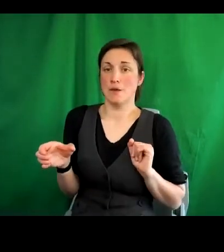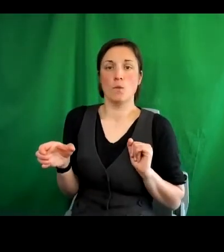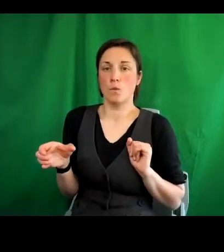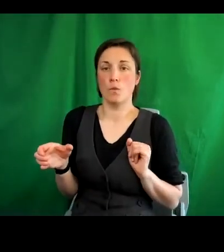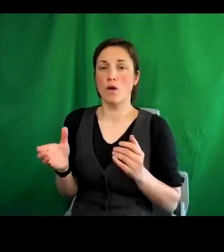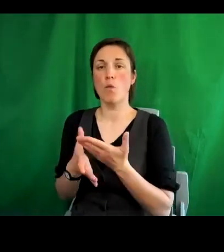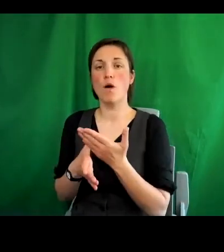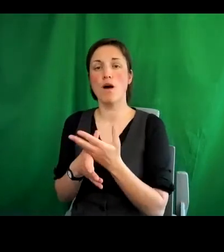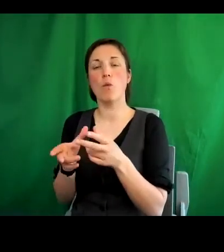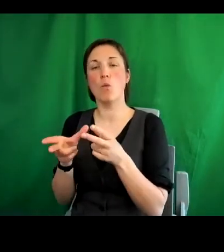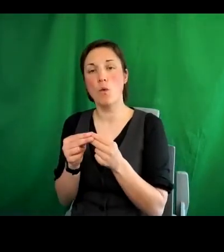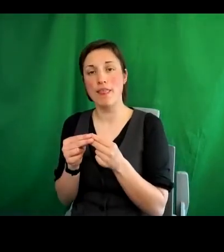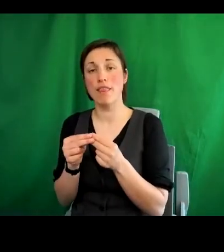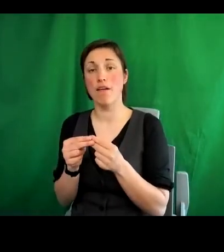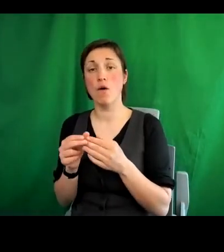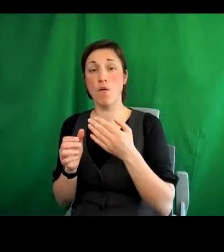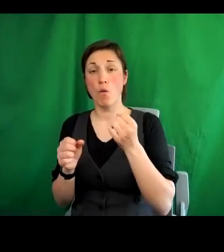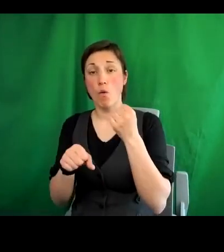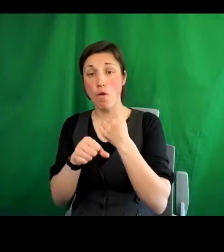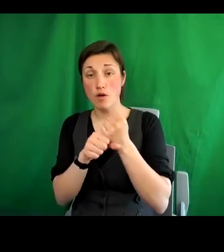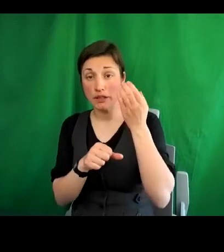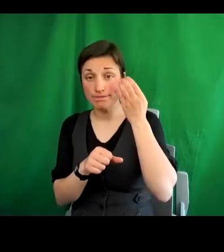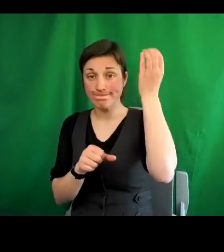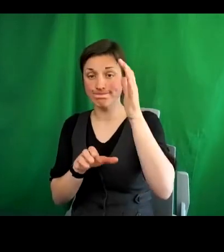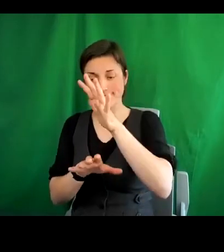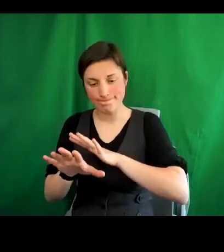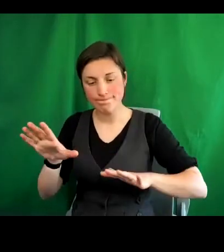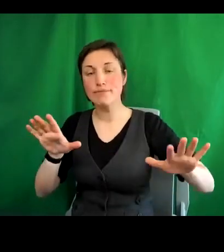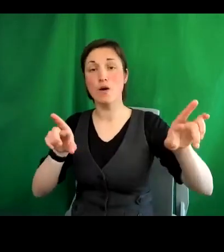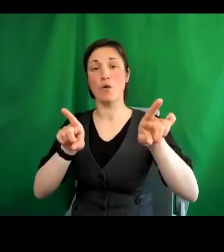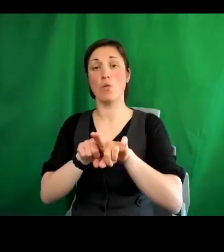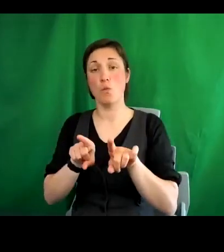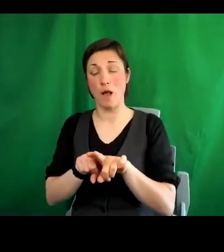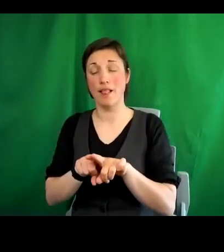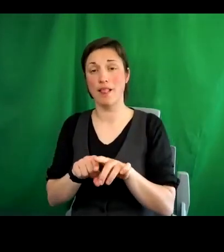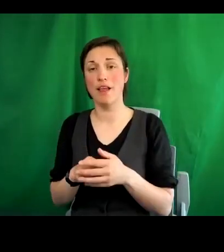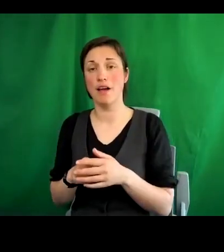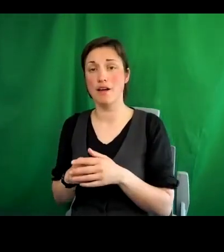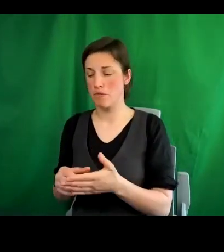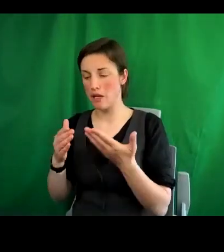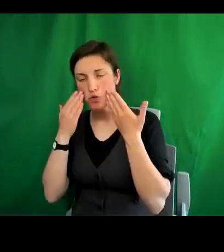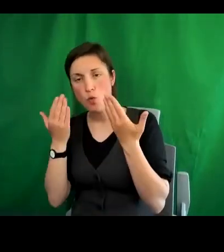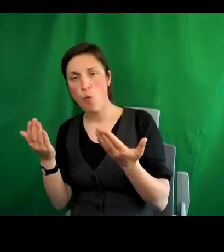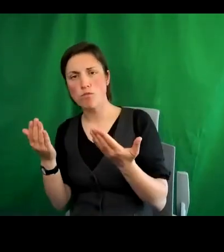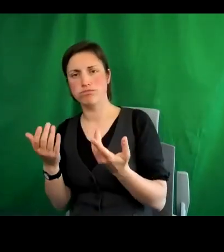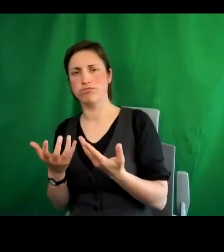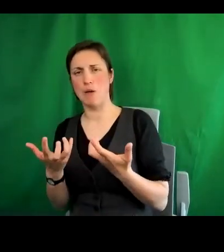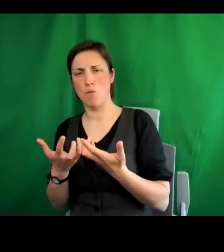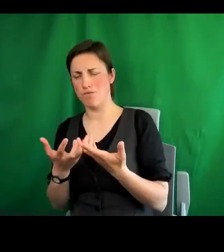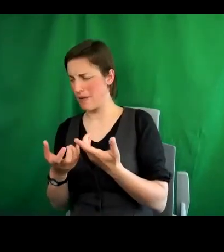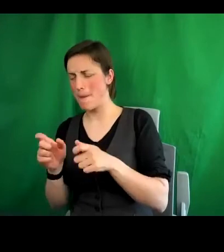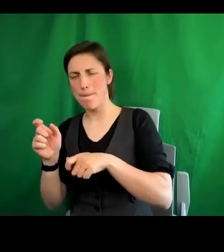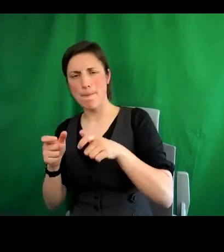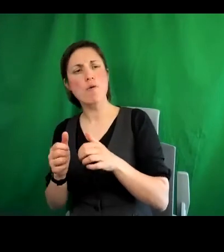and can play an important role in leading by example, mobilizing public opinion